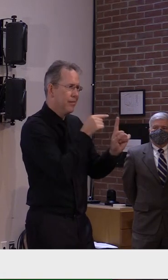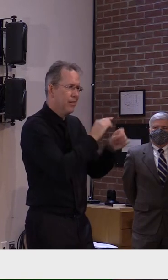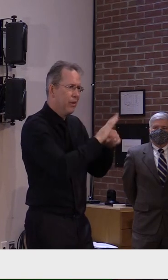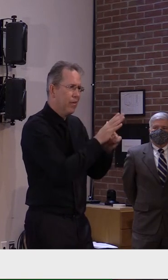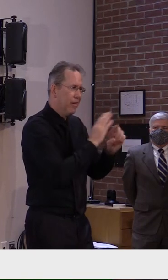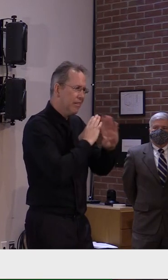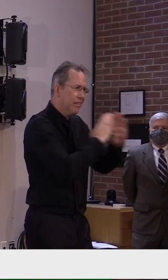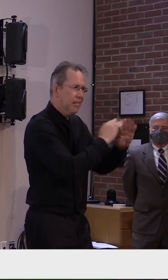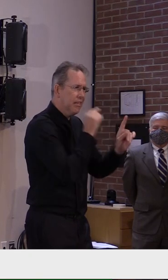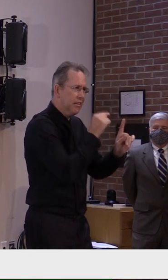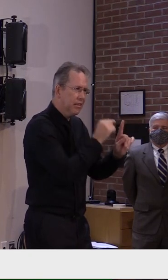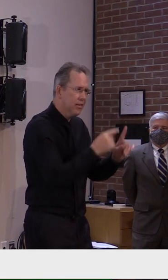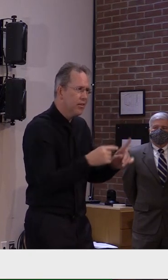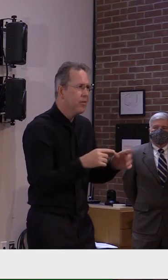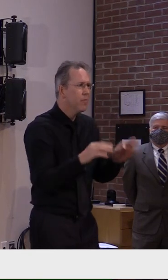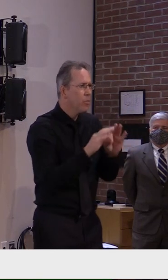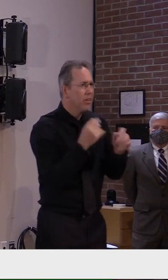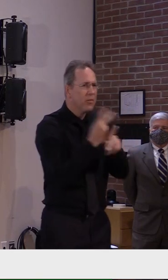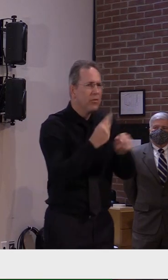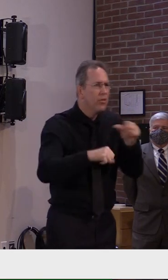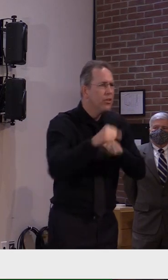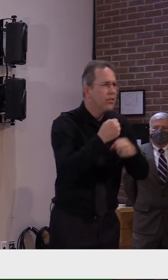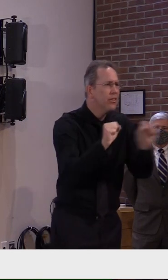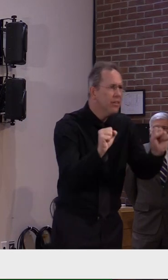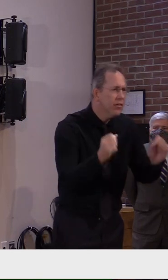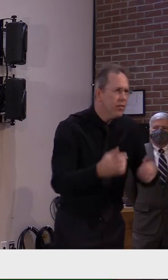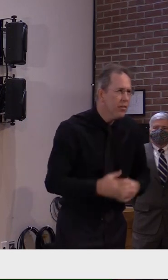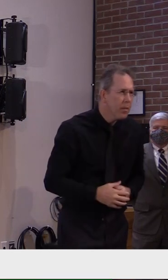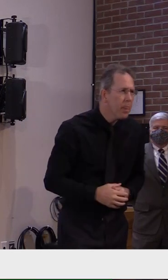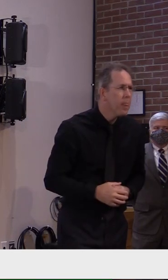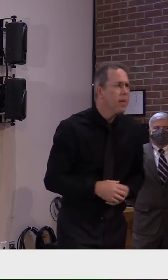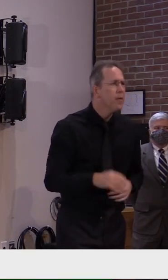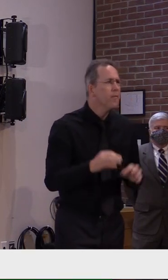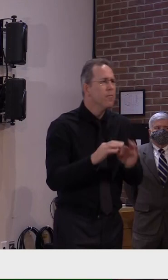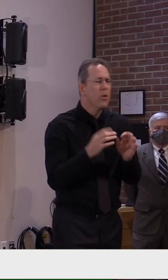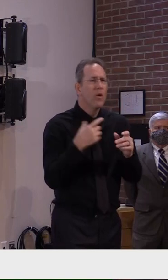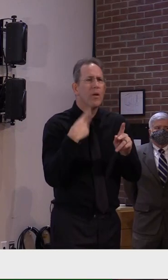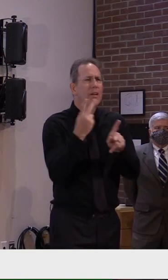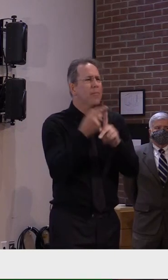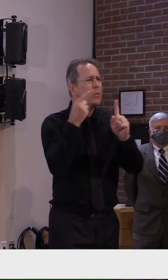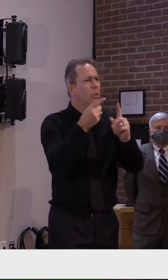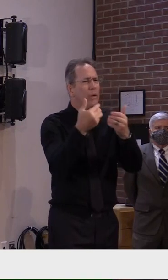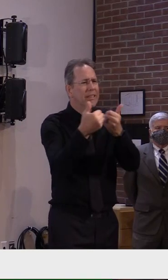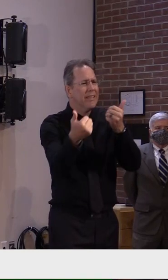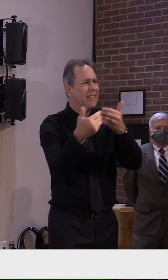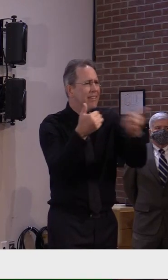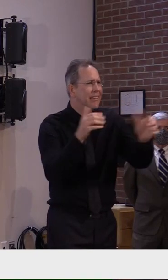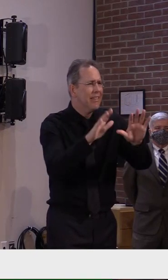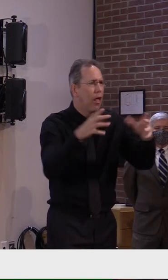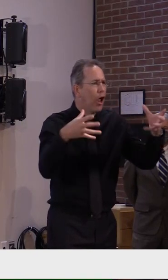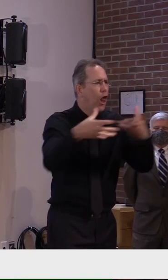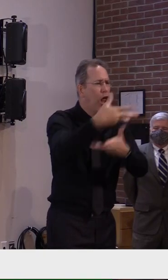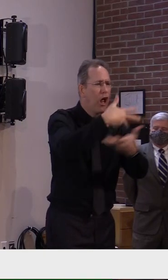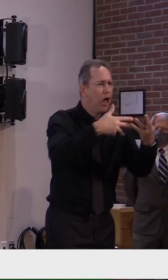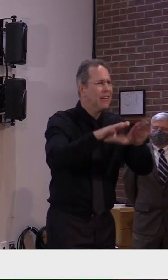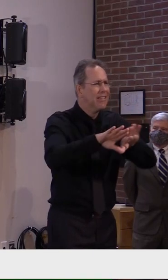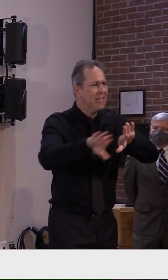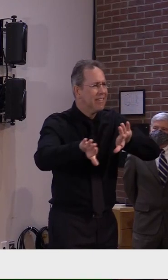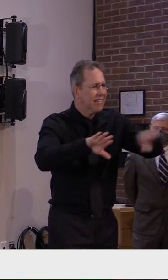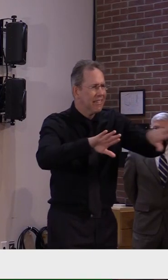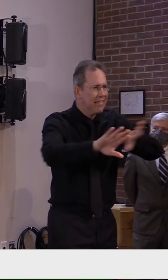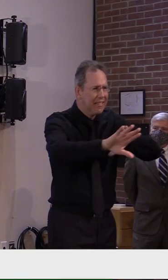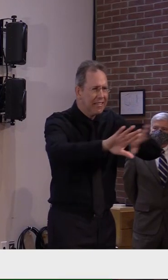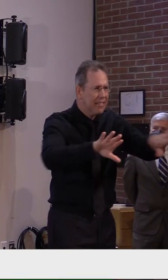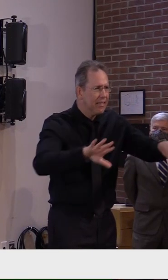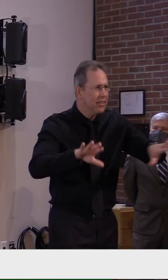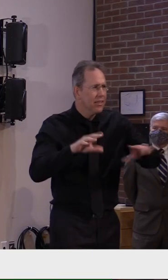we've laid out and stay, you know, separated. That's the whole answer. 71% of the cases over the